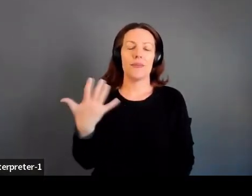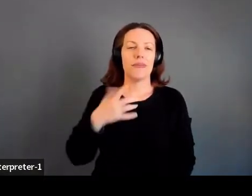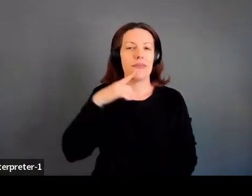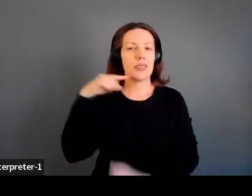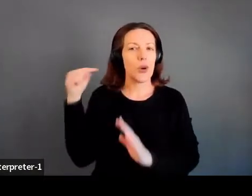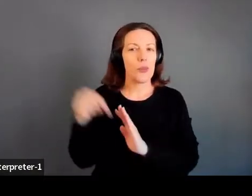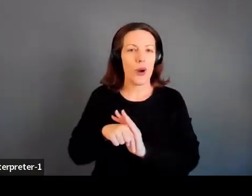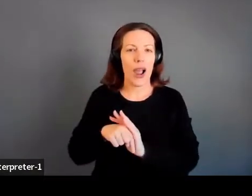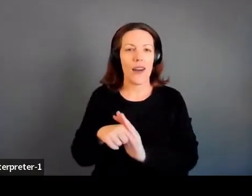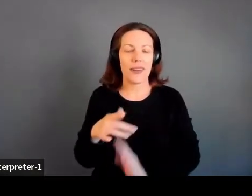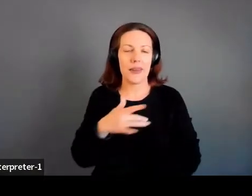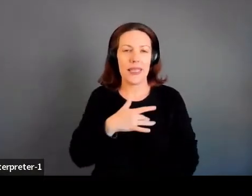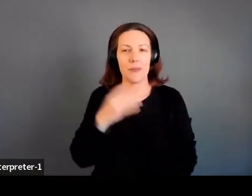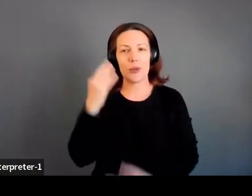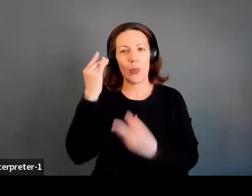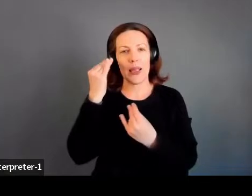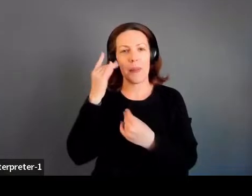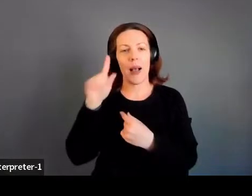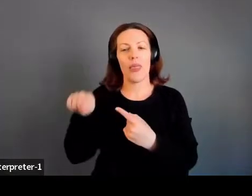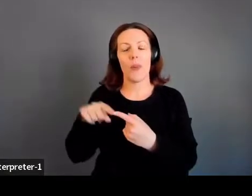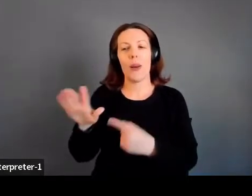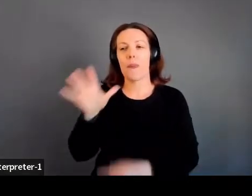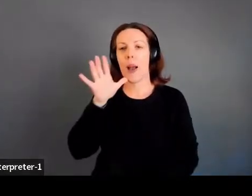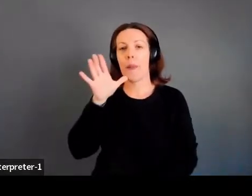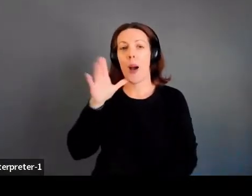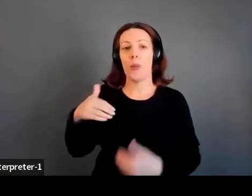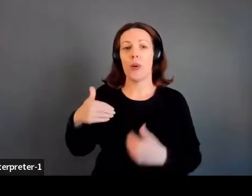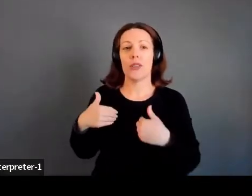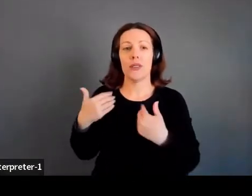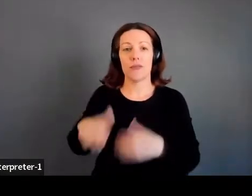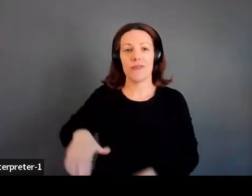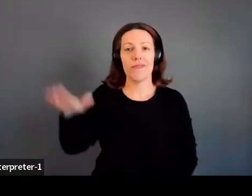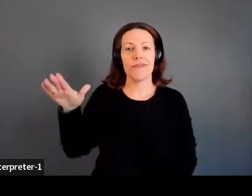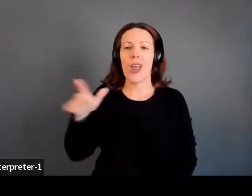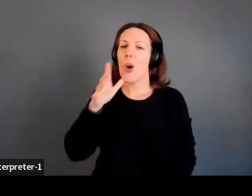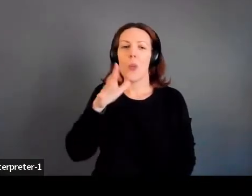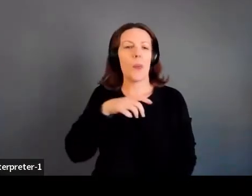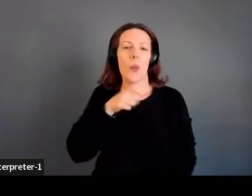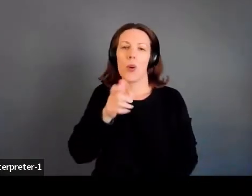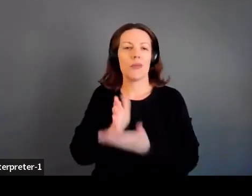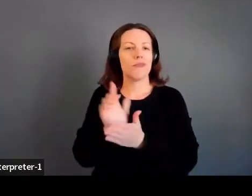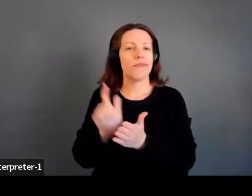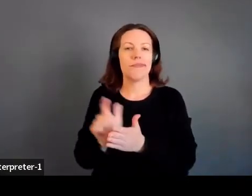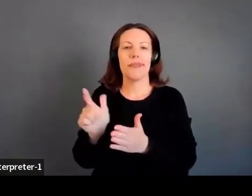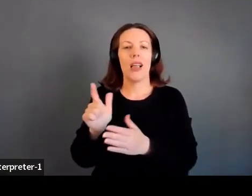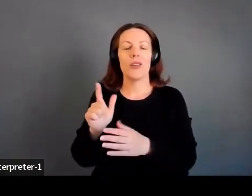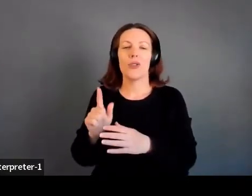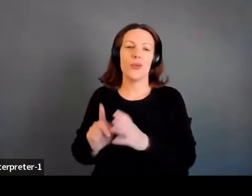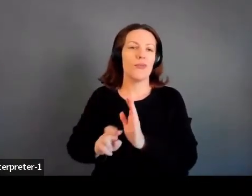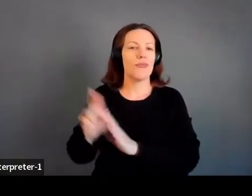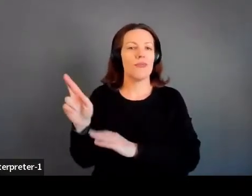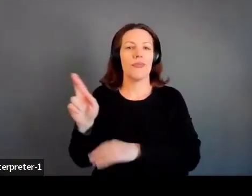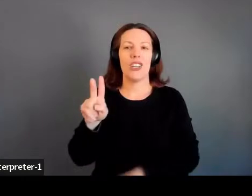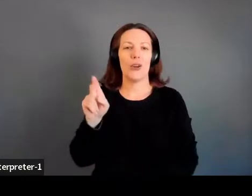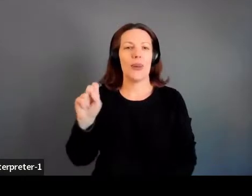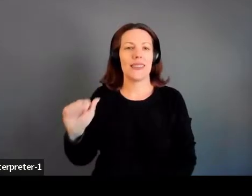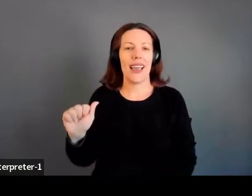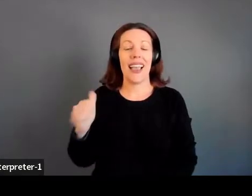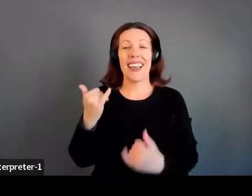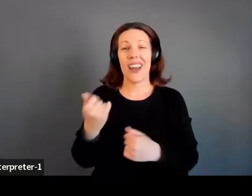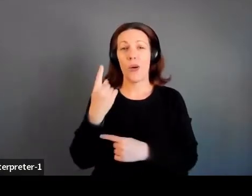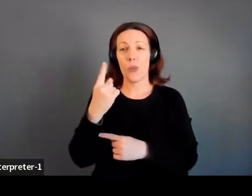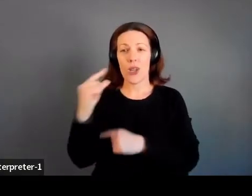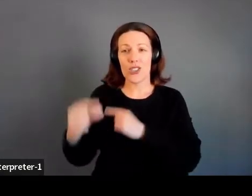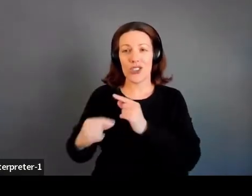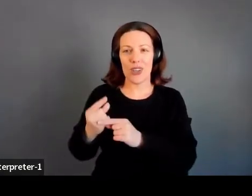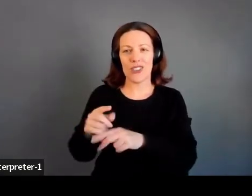meaningful to think about the fact that when she was growing up, women were not eligible to fly to space in the United States. One single generation later, she is watching